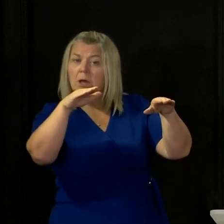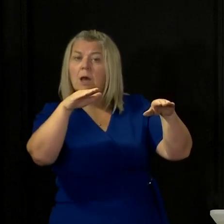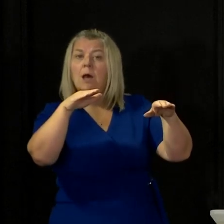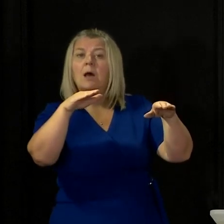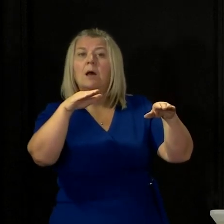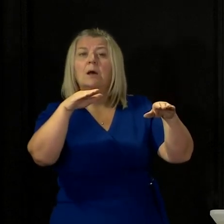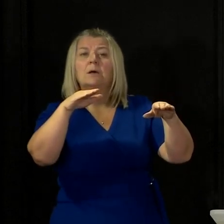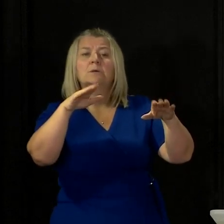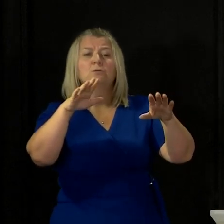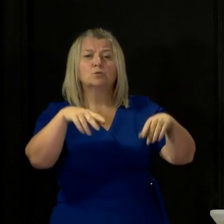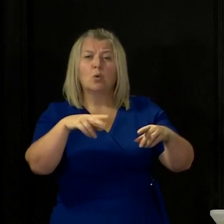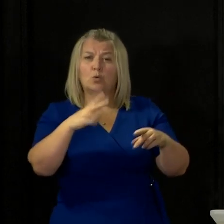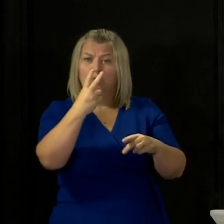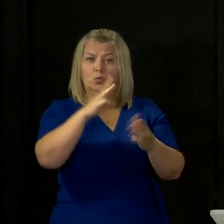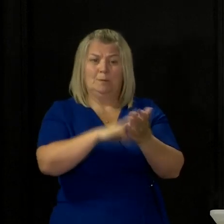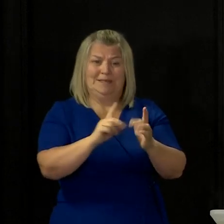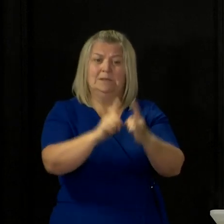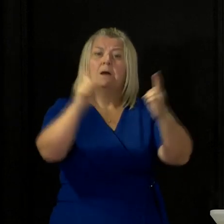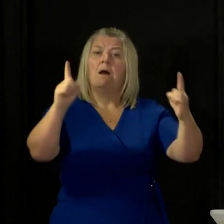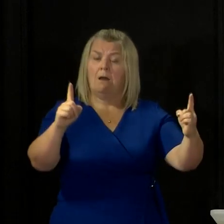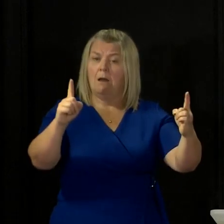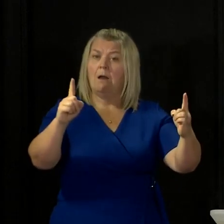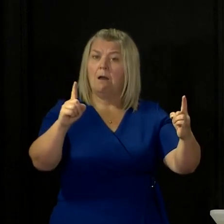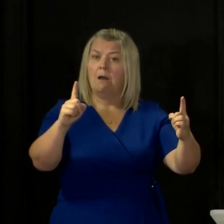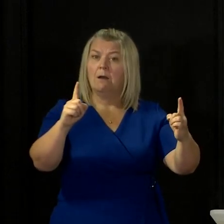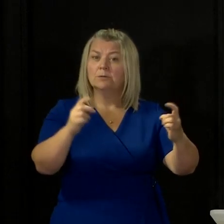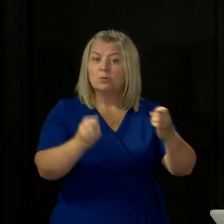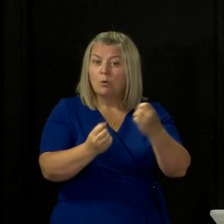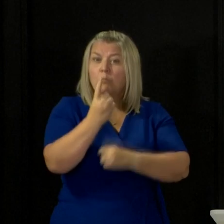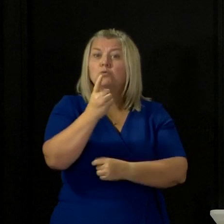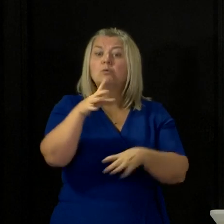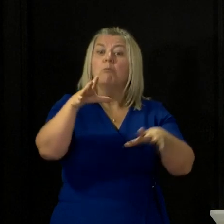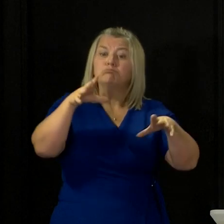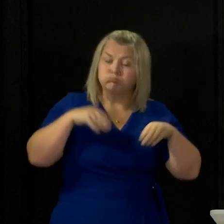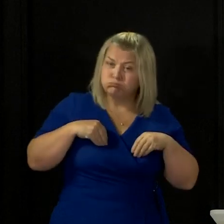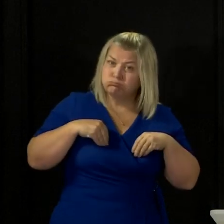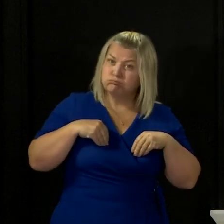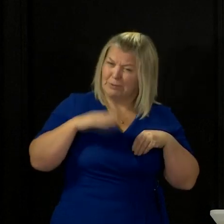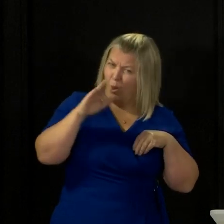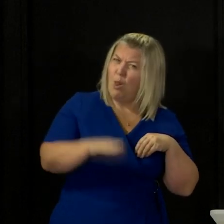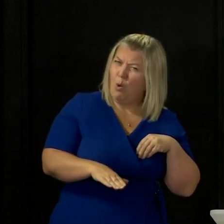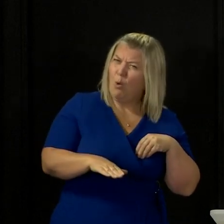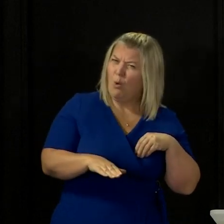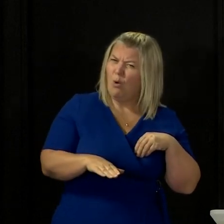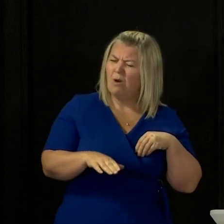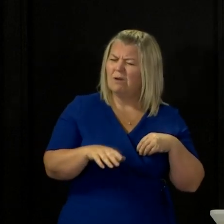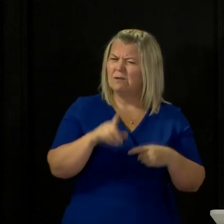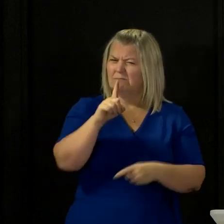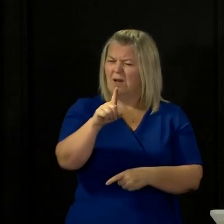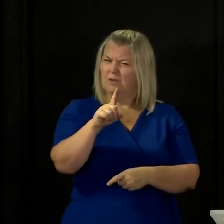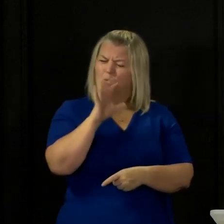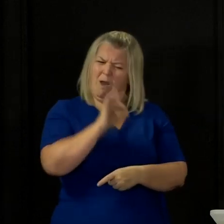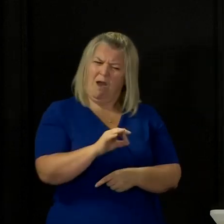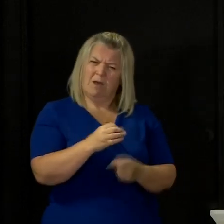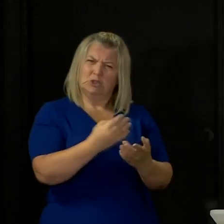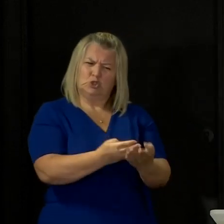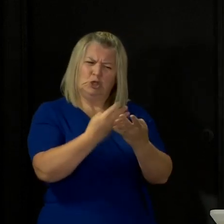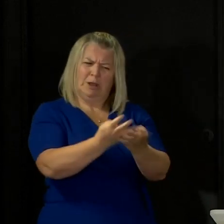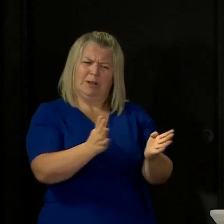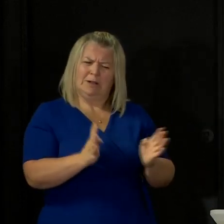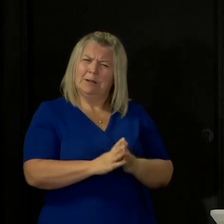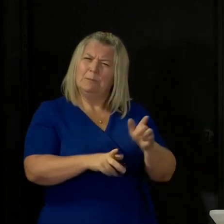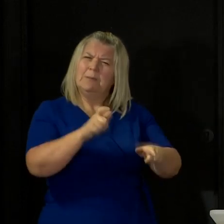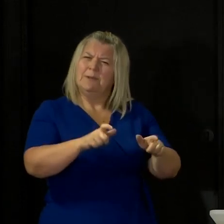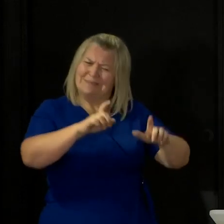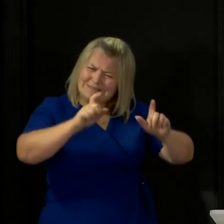meeting with other people, is very low. So what would you say to those people in the shielded category who are extremely angry and